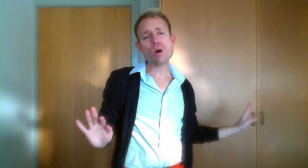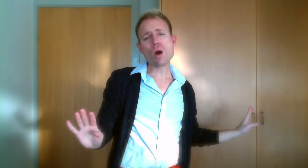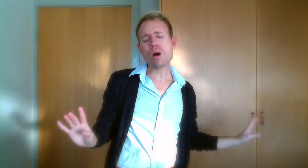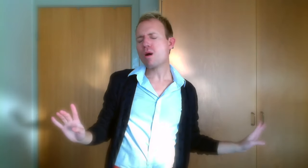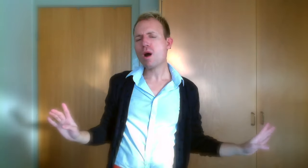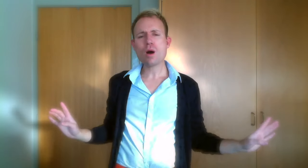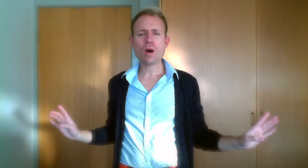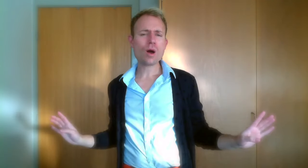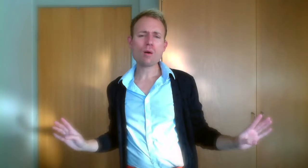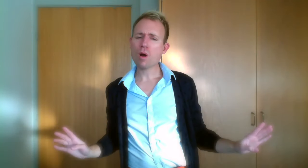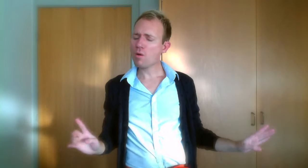Christmas night